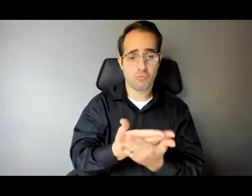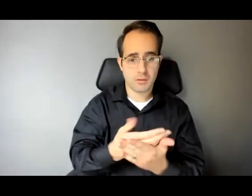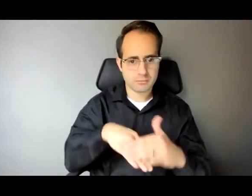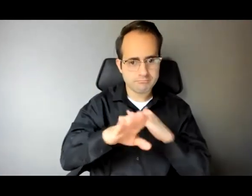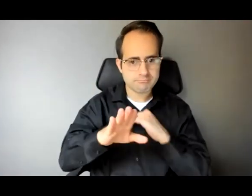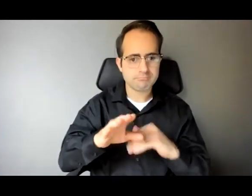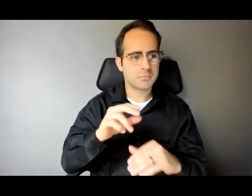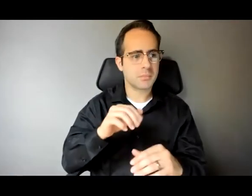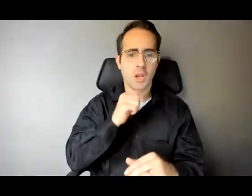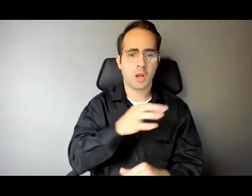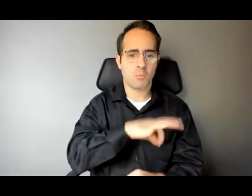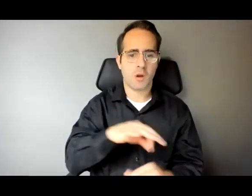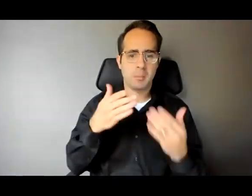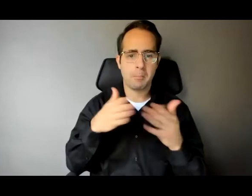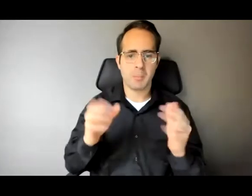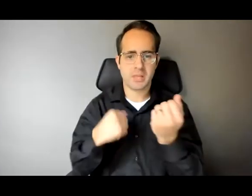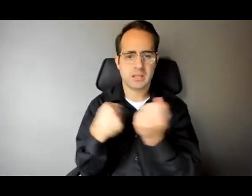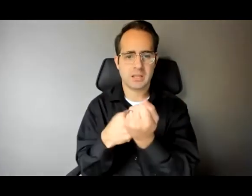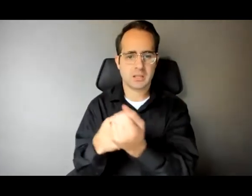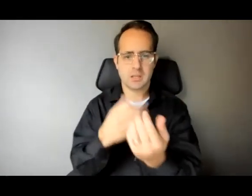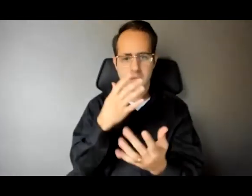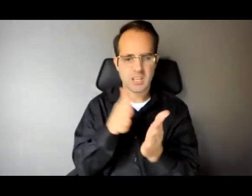law firm is that